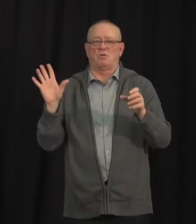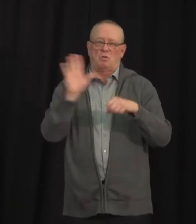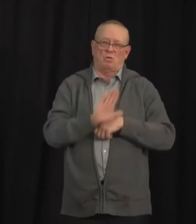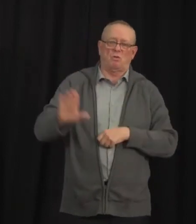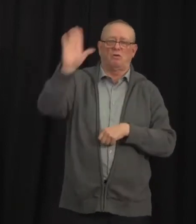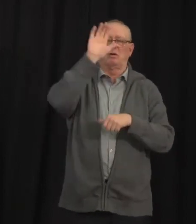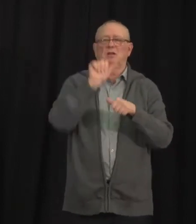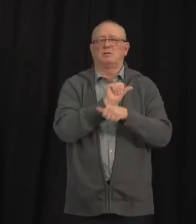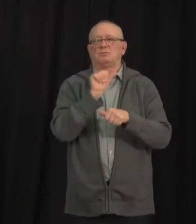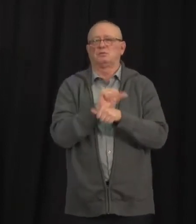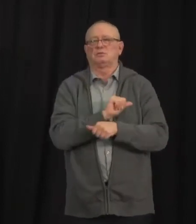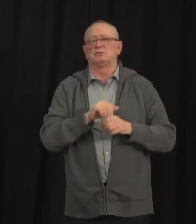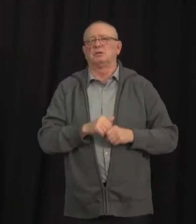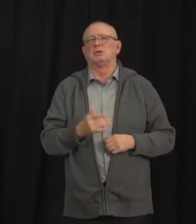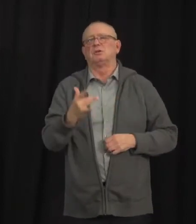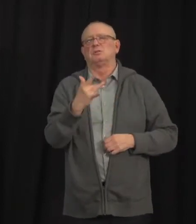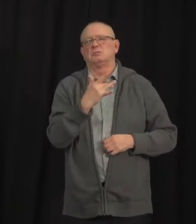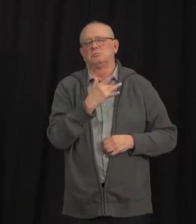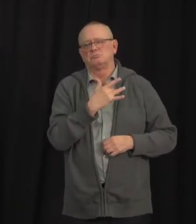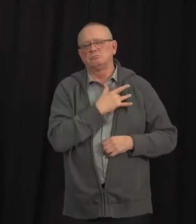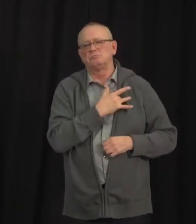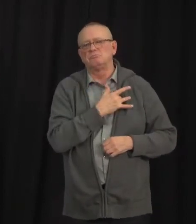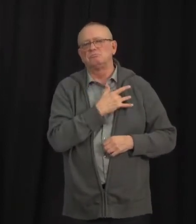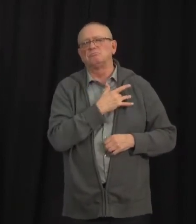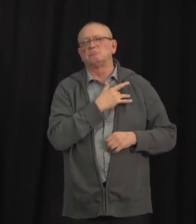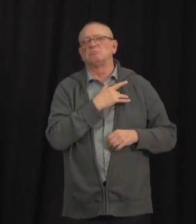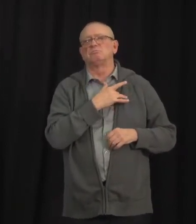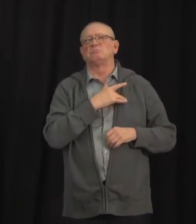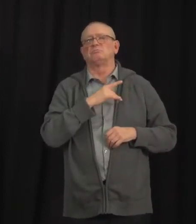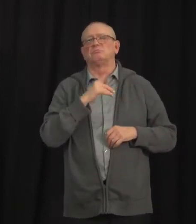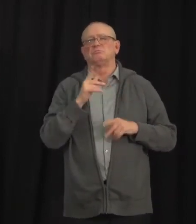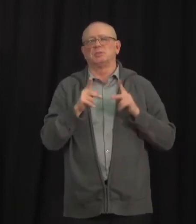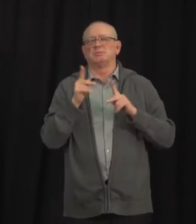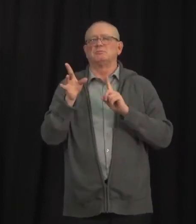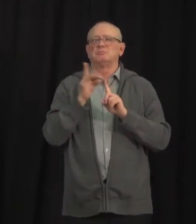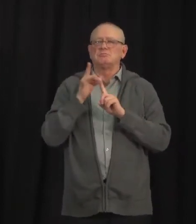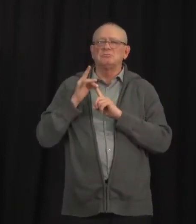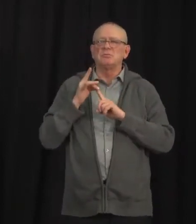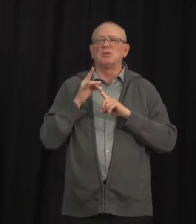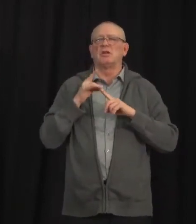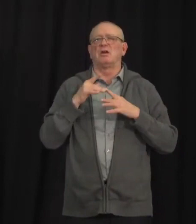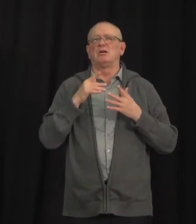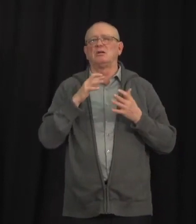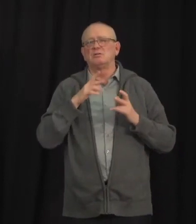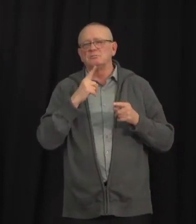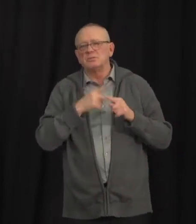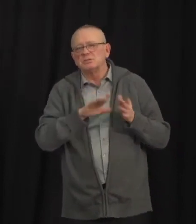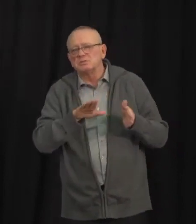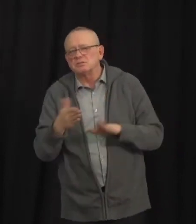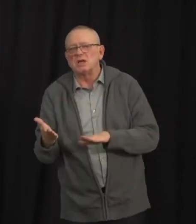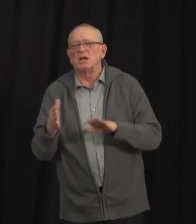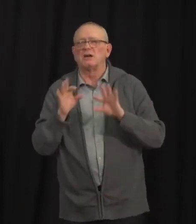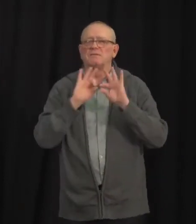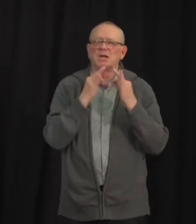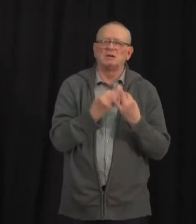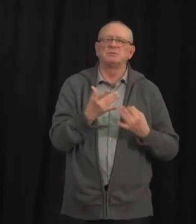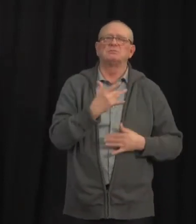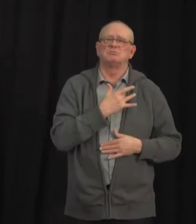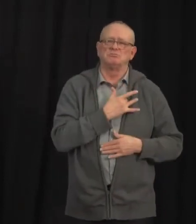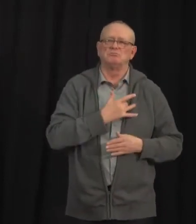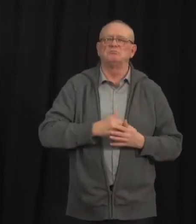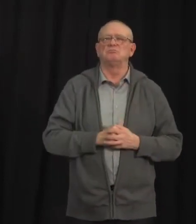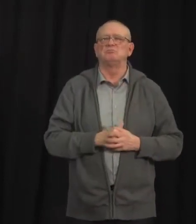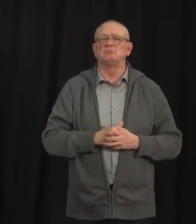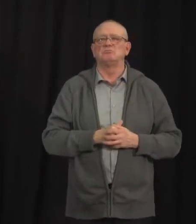federal government restricted all incoming flights from the United Kingdom for 72 hours. This is in response to a genetic